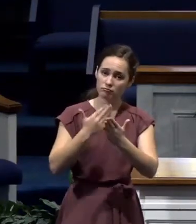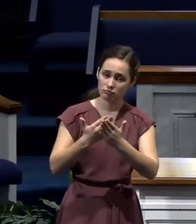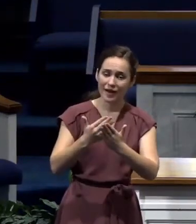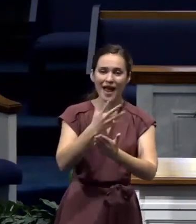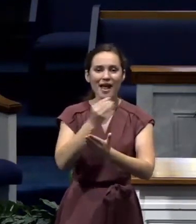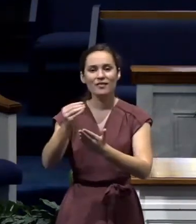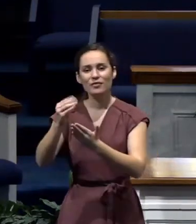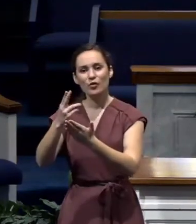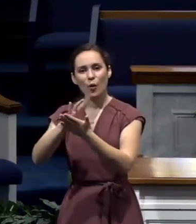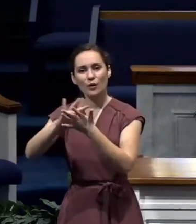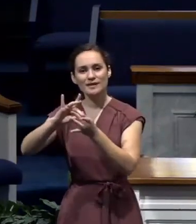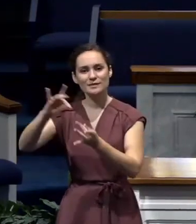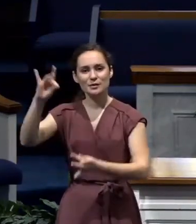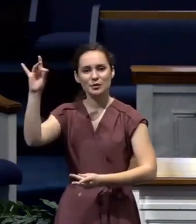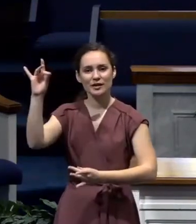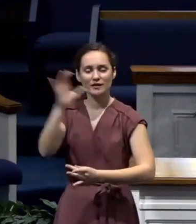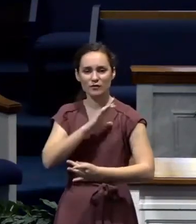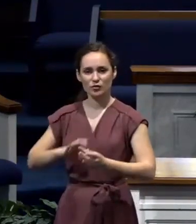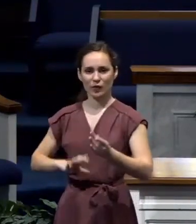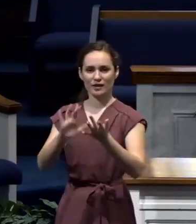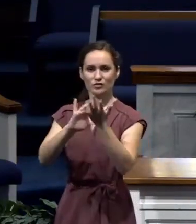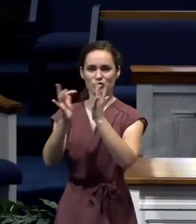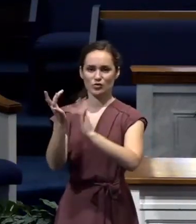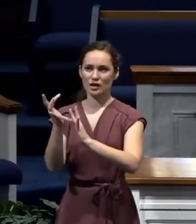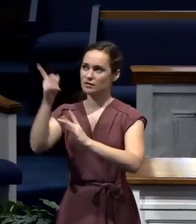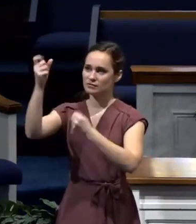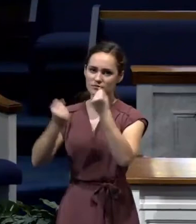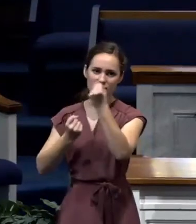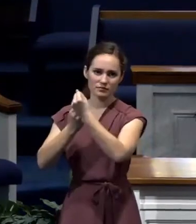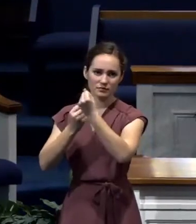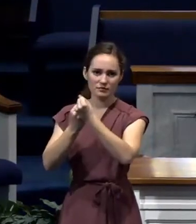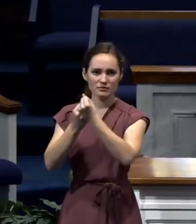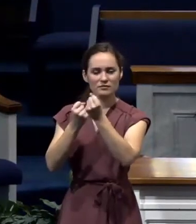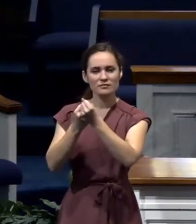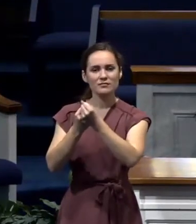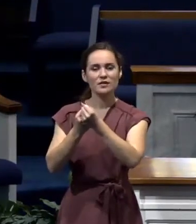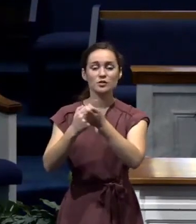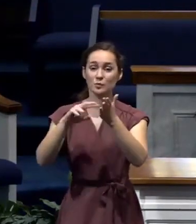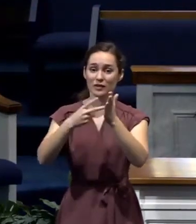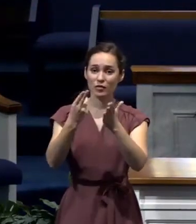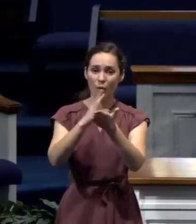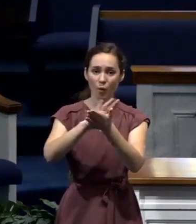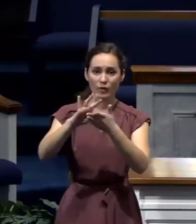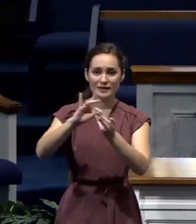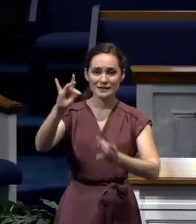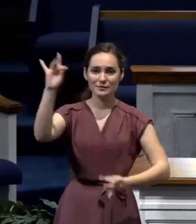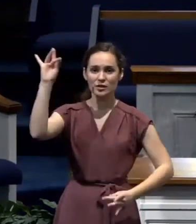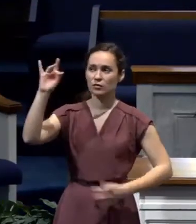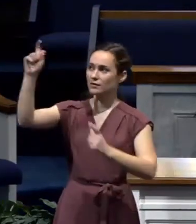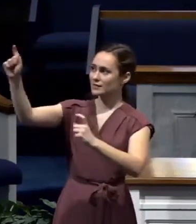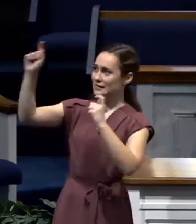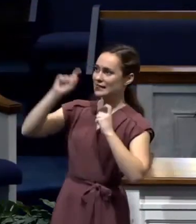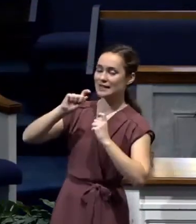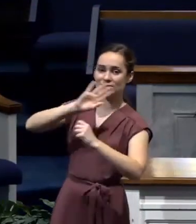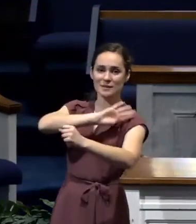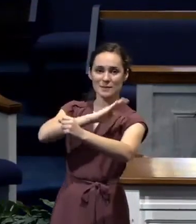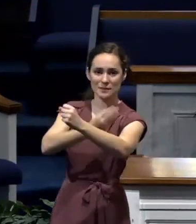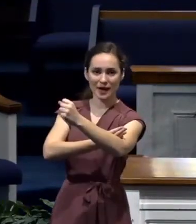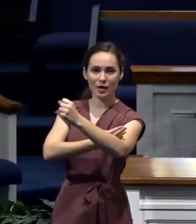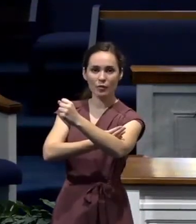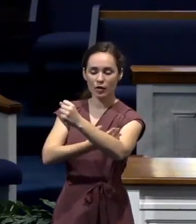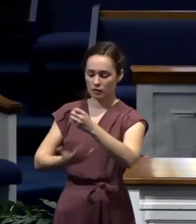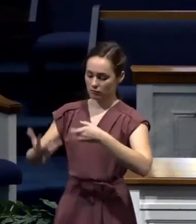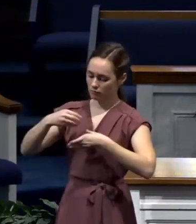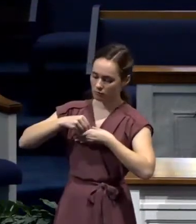of Christ Jesus. And so this is the idea of the Holy Spirit giving us the power that we